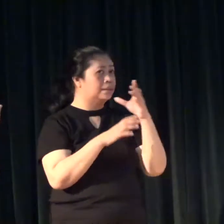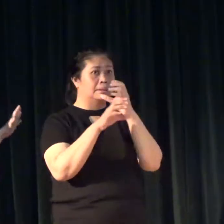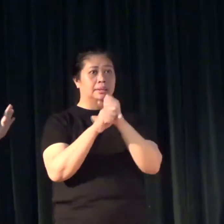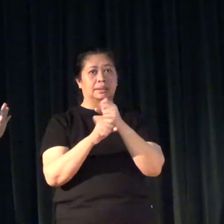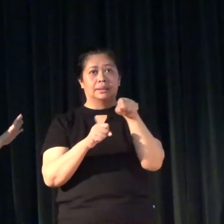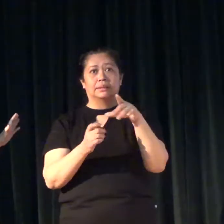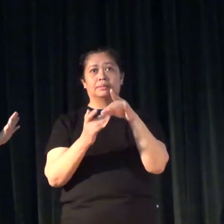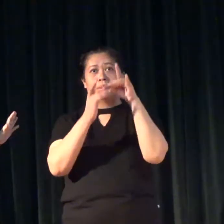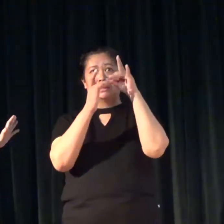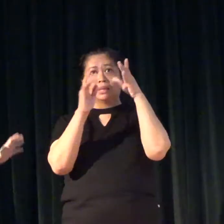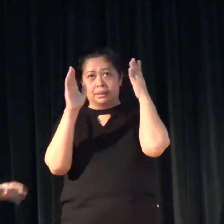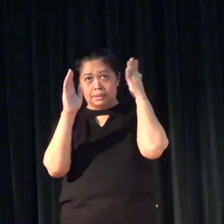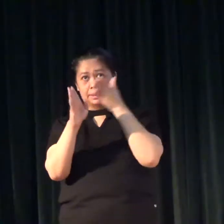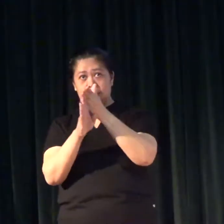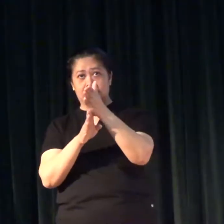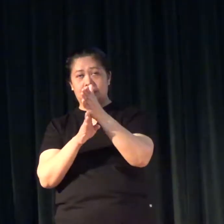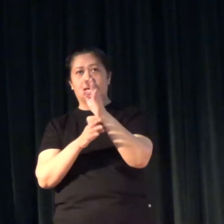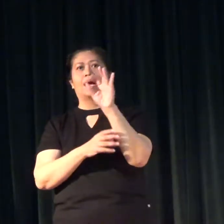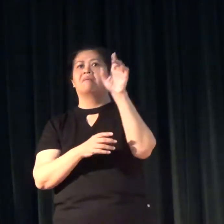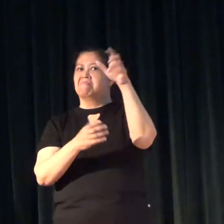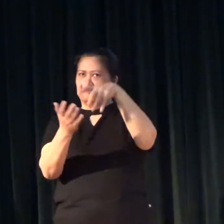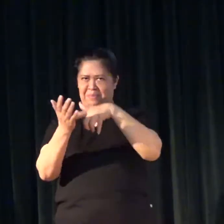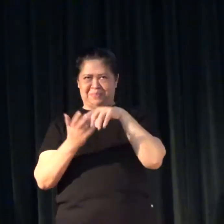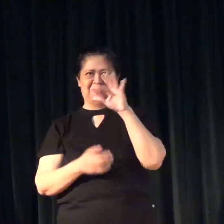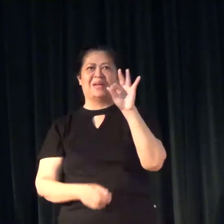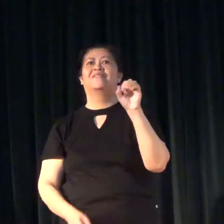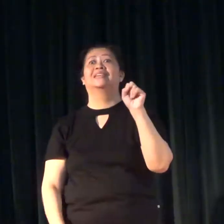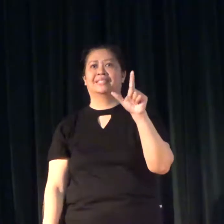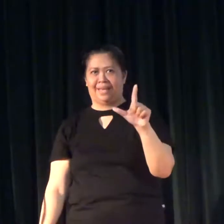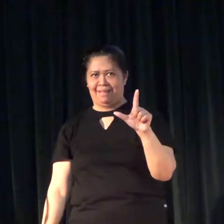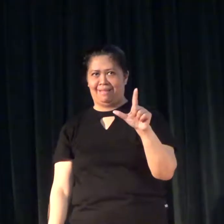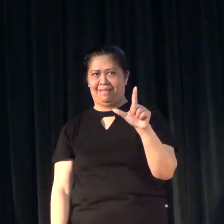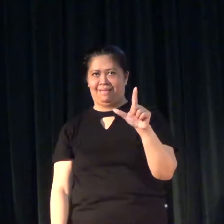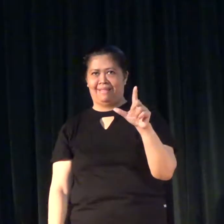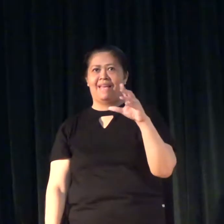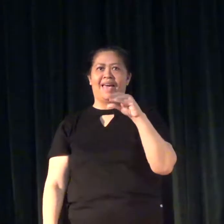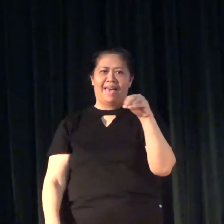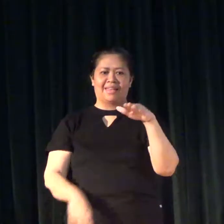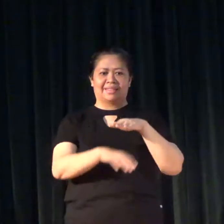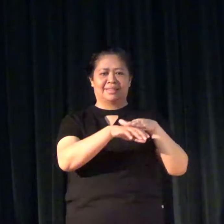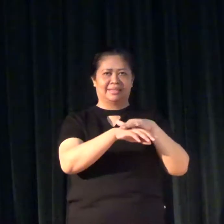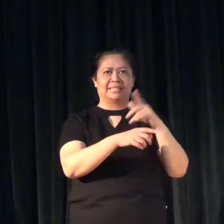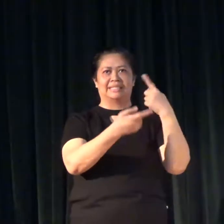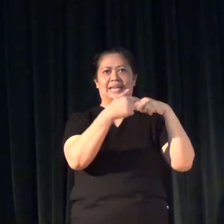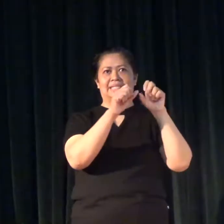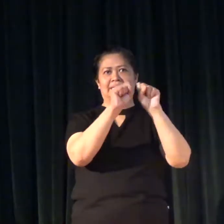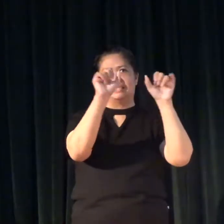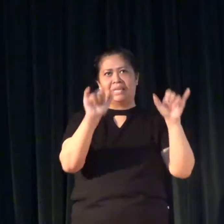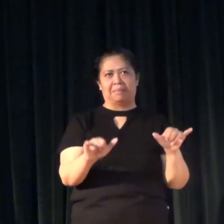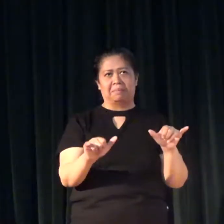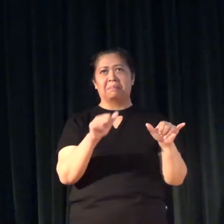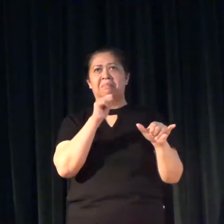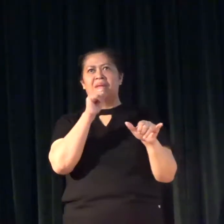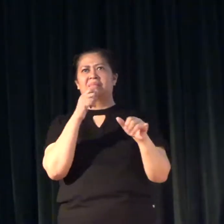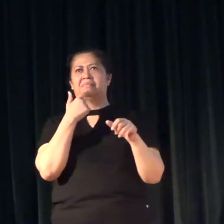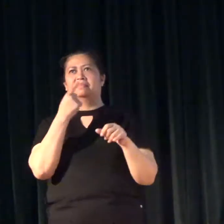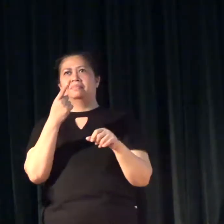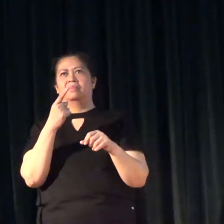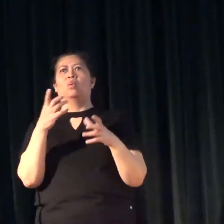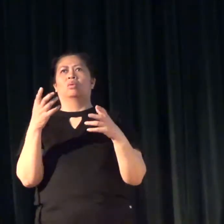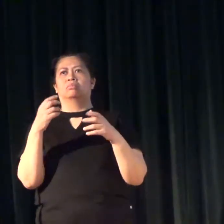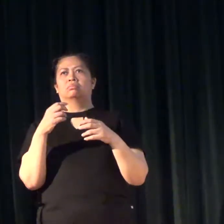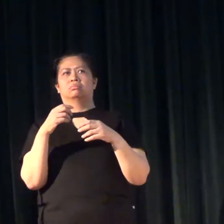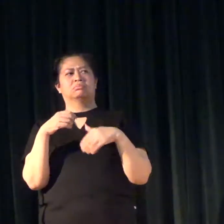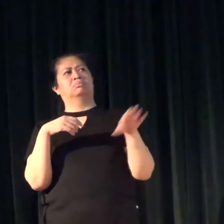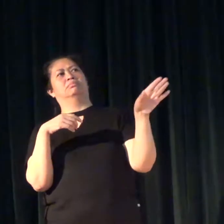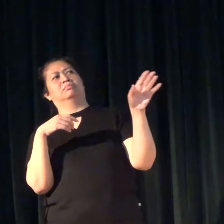this specialization to take FSL and artificial science systems. So we're not saying that we're